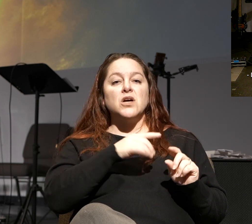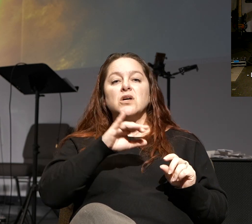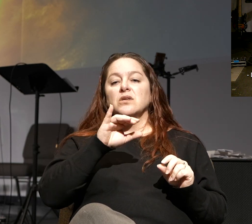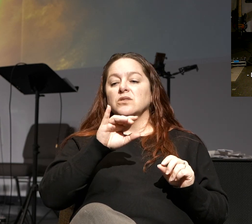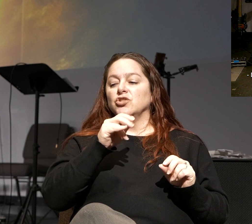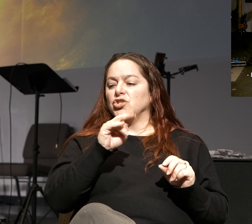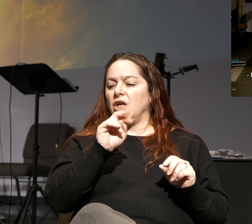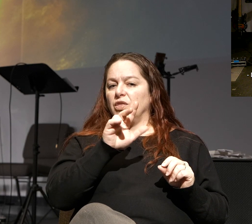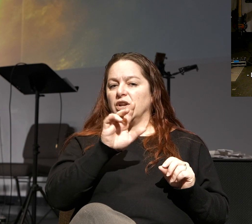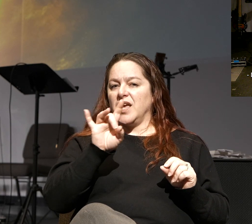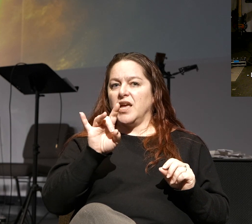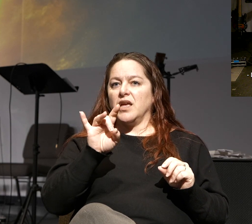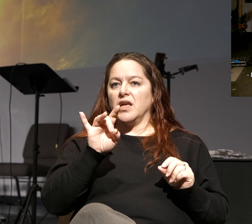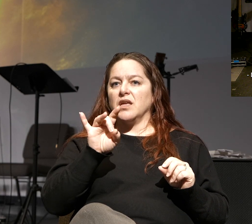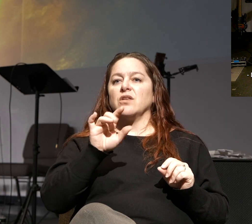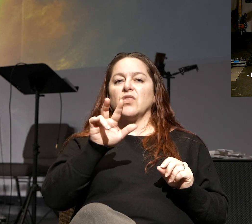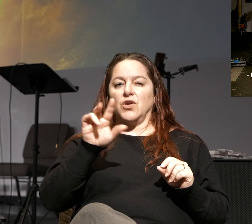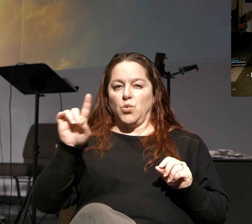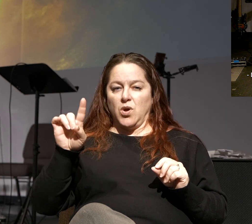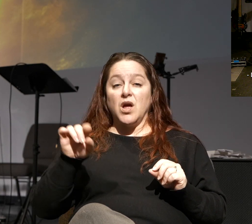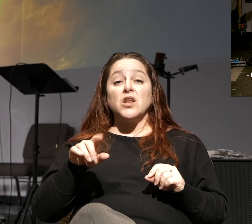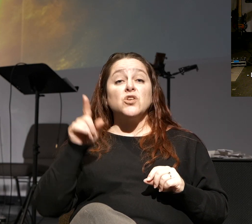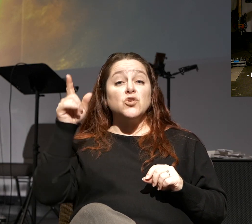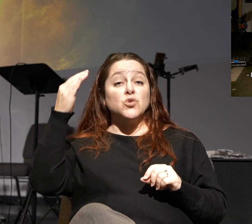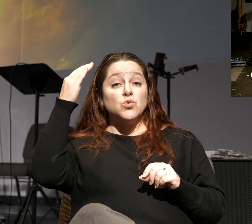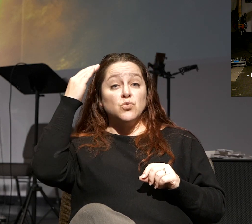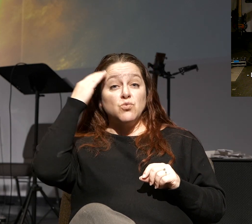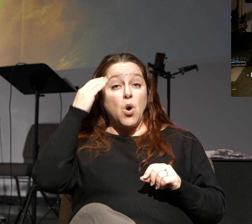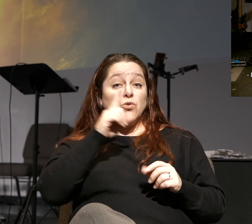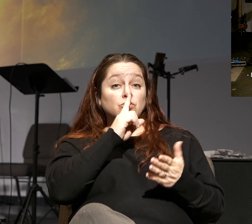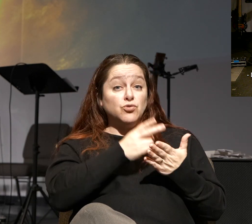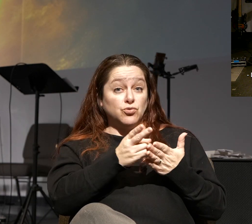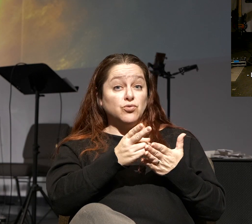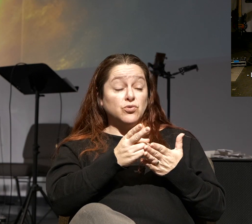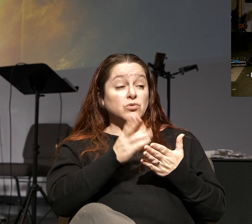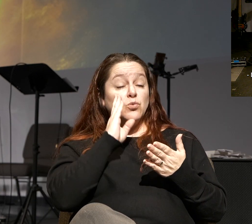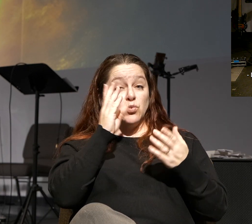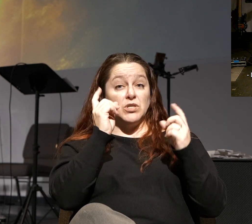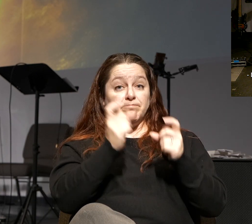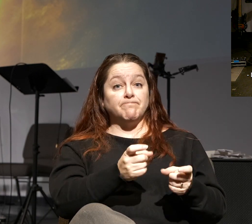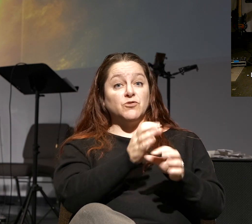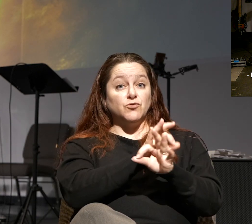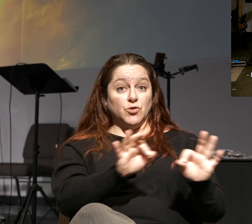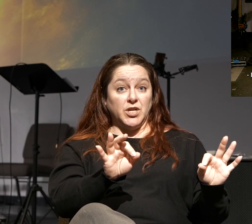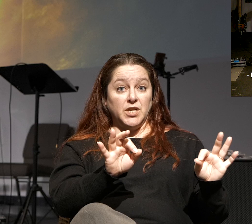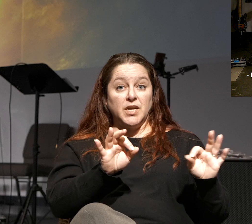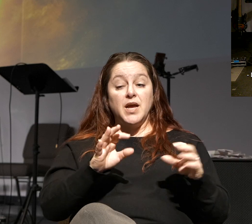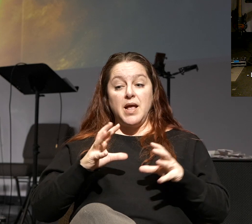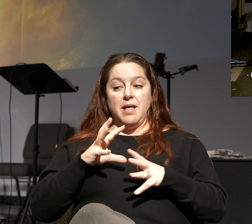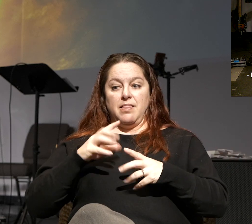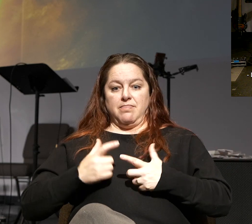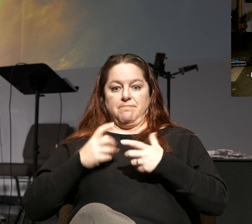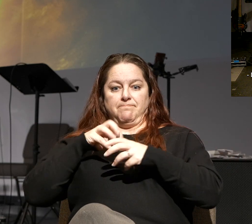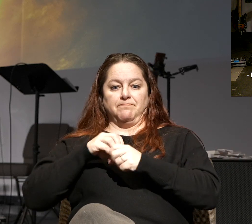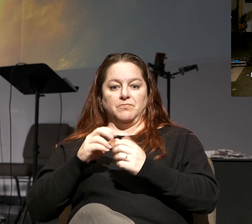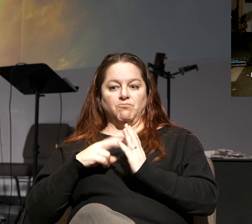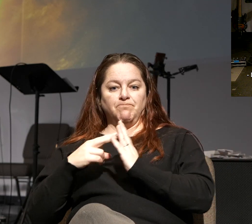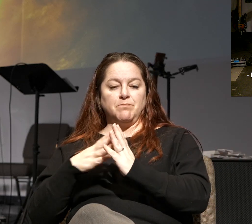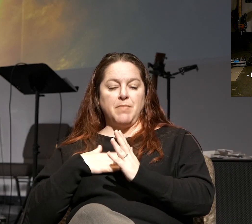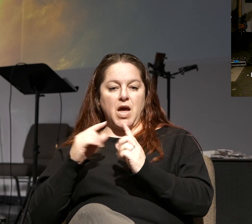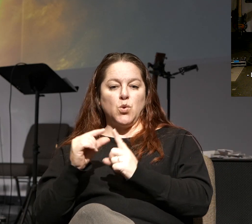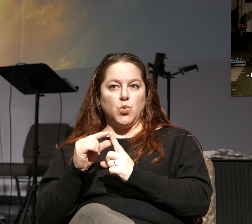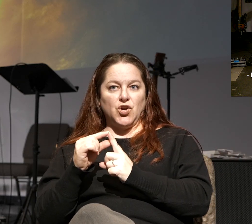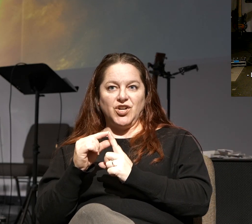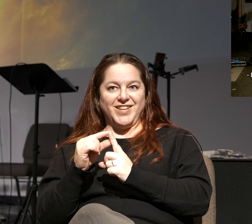32 says, you shall know the truth, and the truth will set you free. Abide in My Word, and then you are really My disciples, and you will know the truth, and the truth will set you